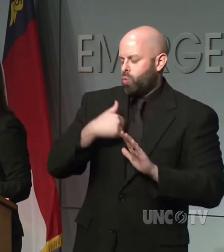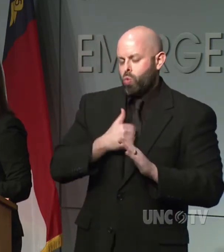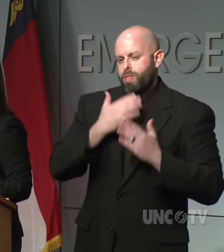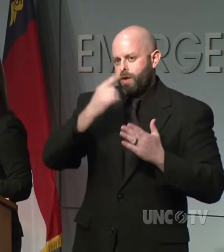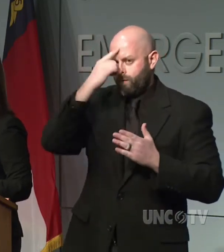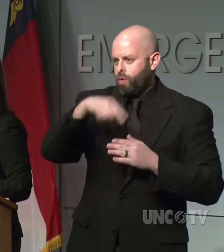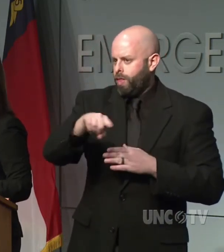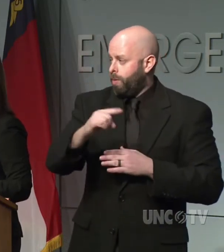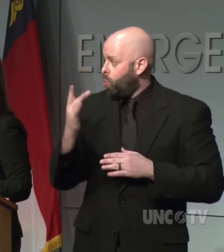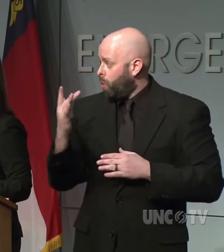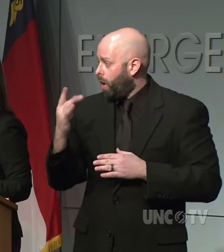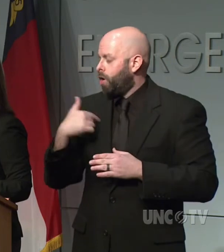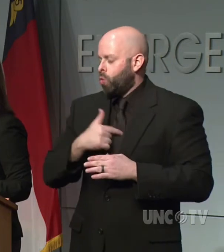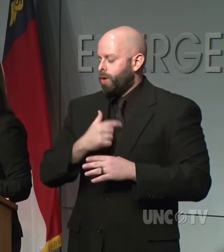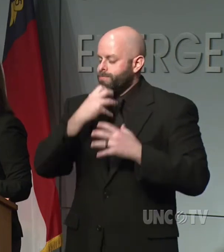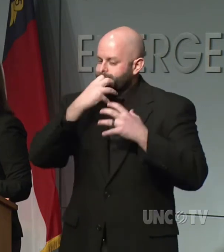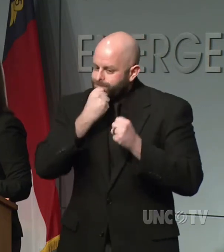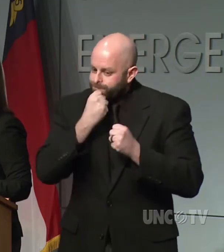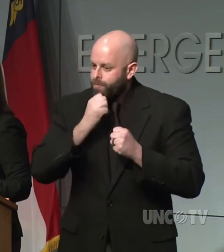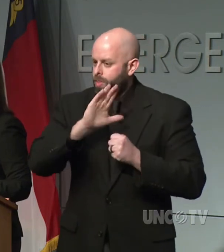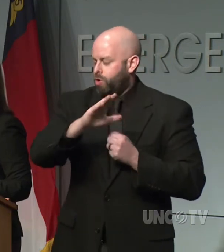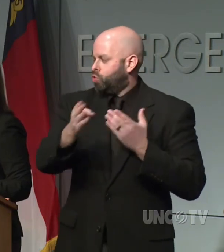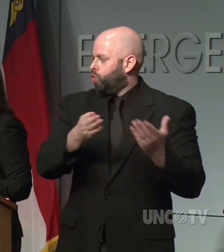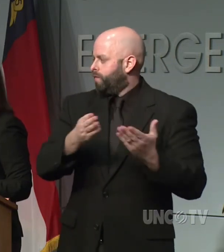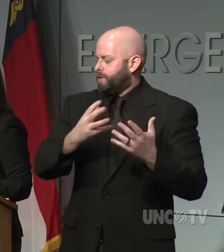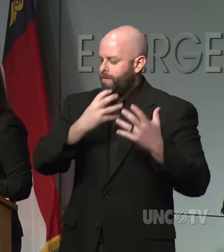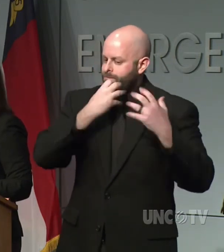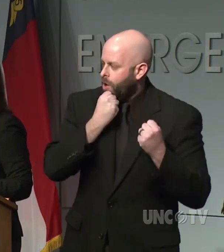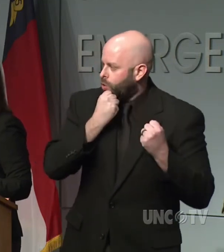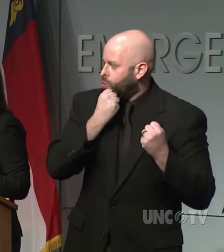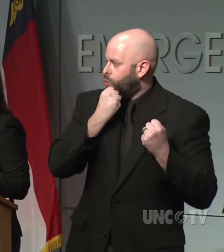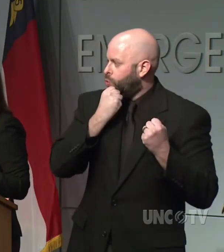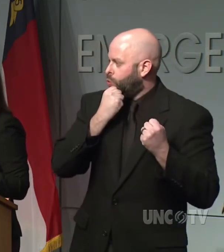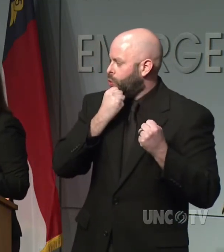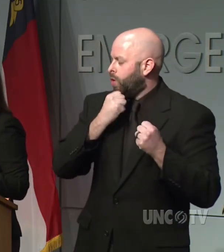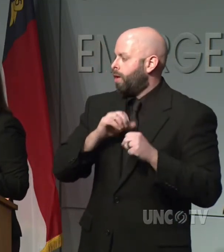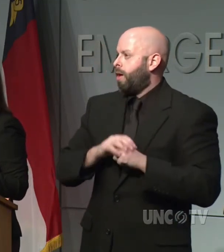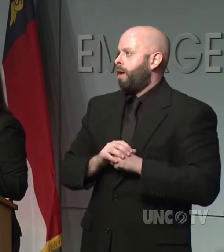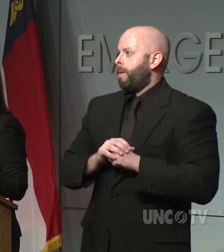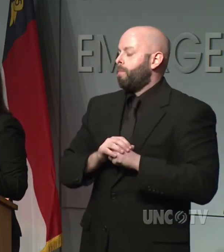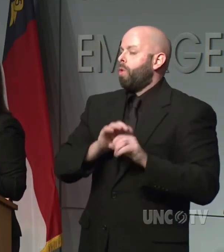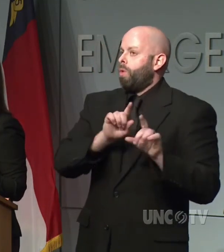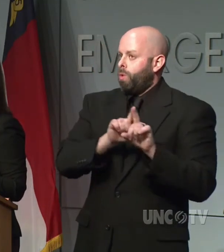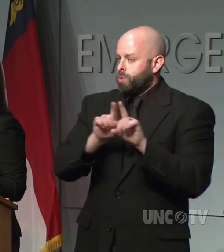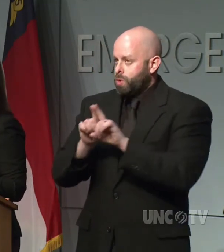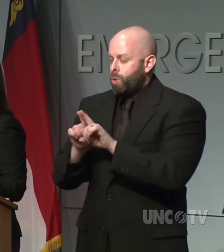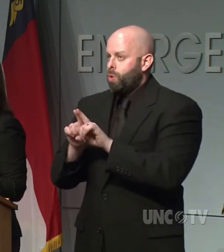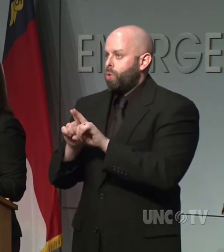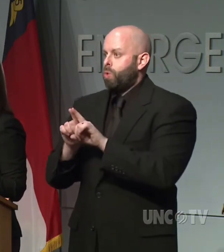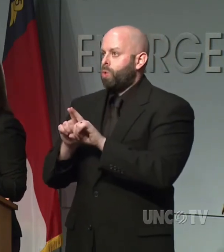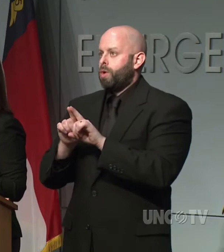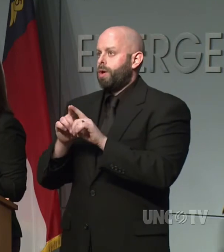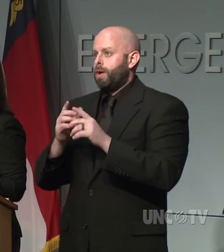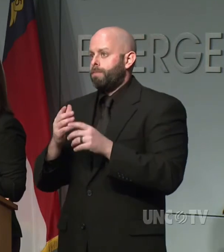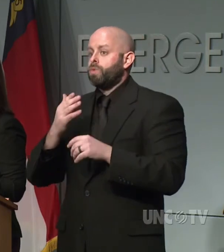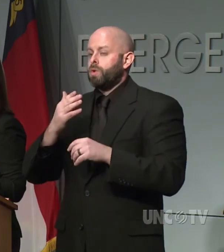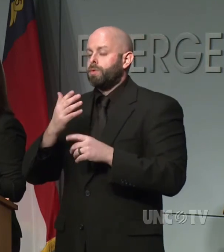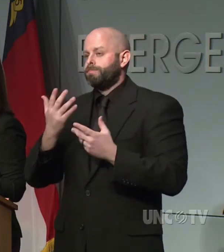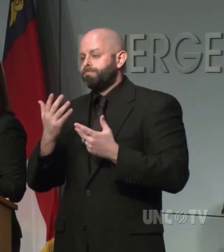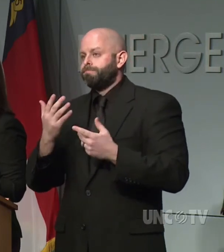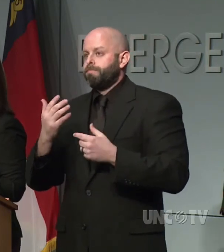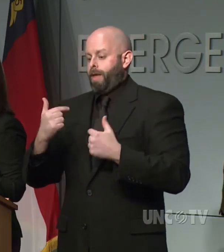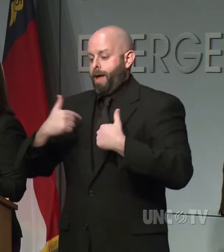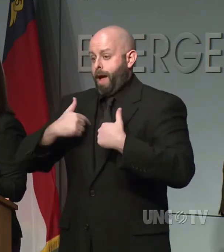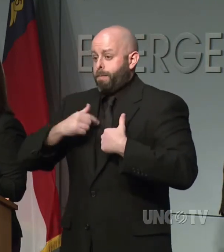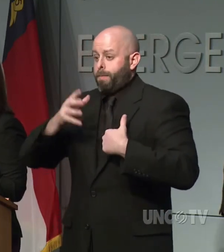them because we do very much value them but but know that on the great news in this and I'll say this as a